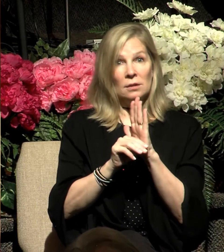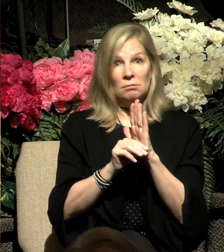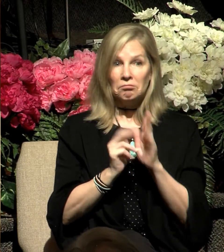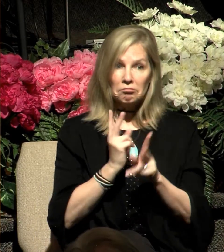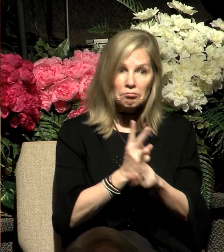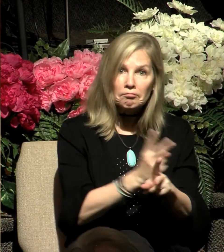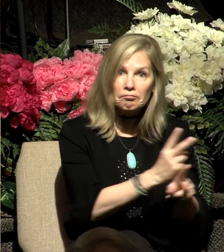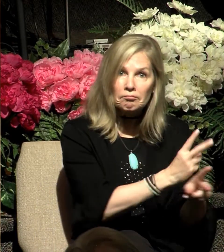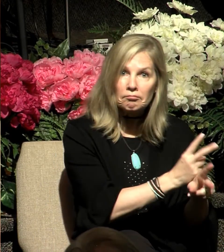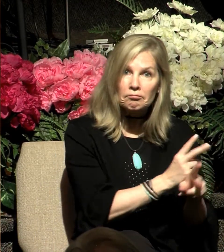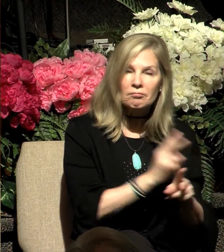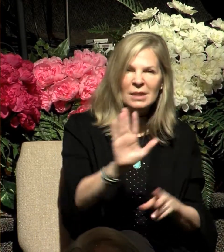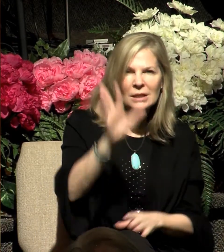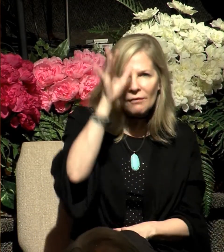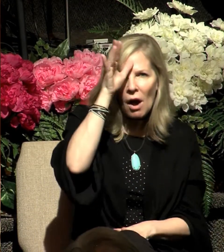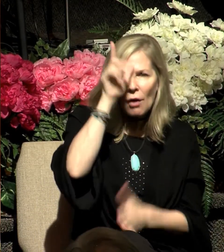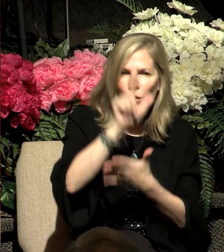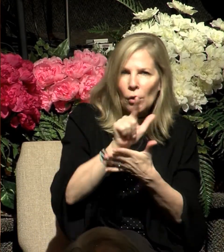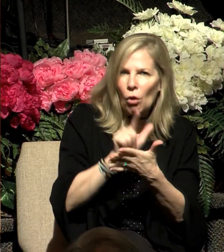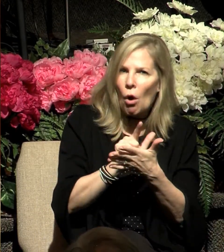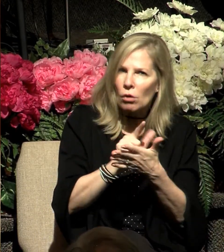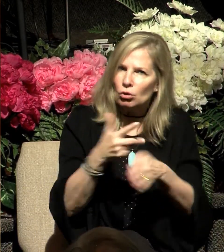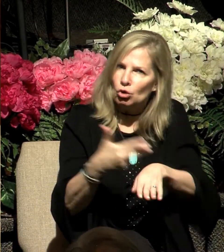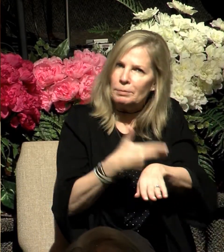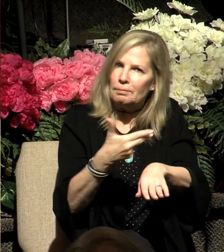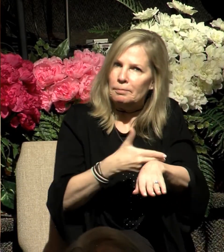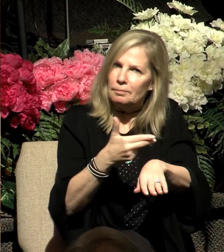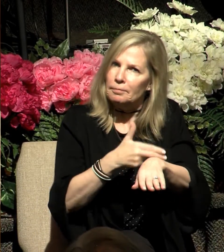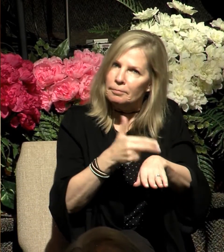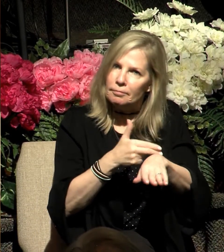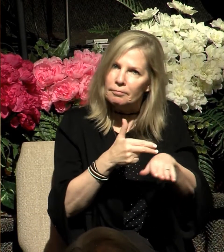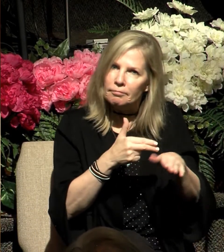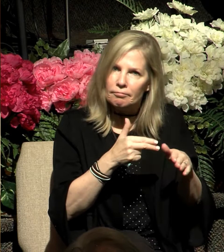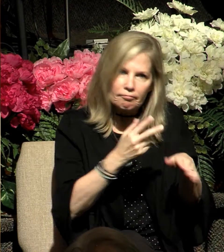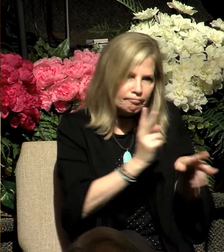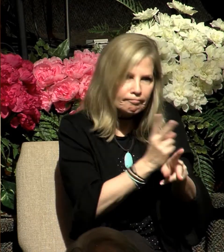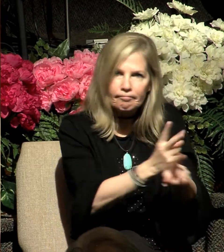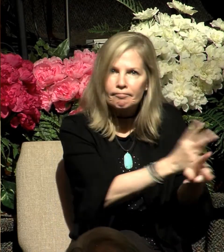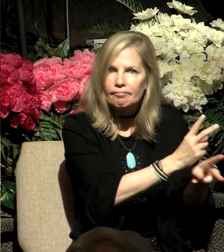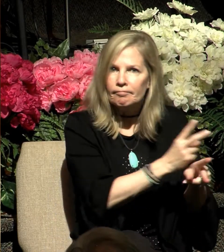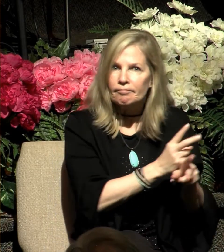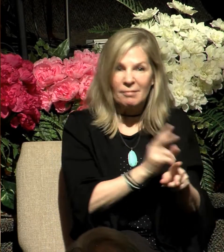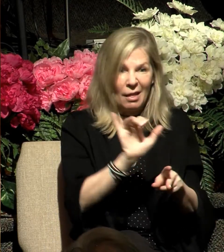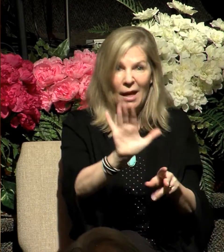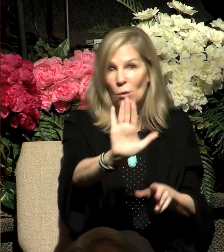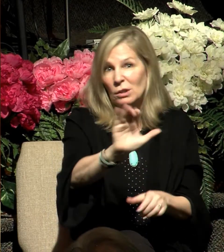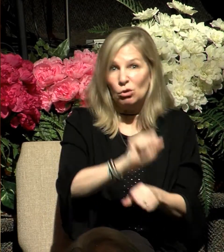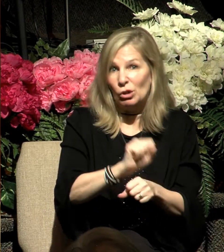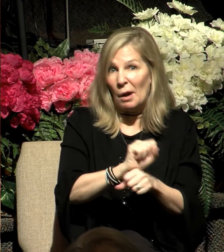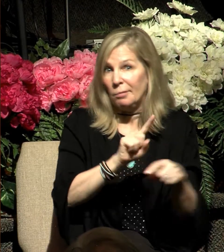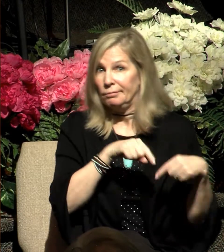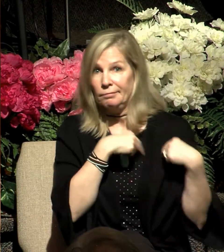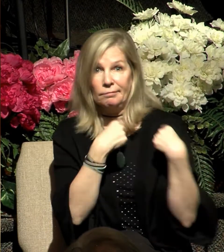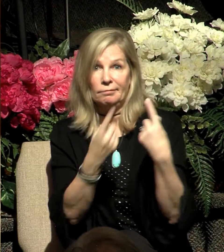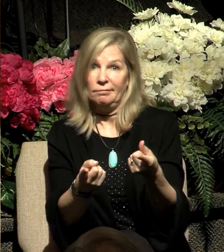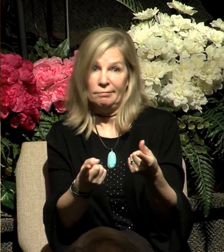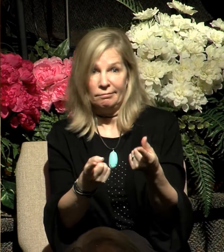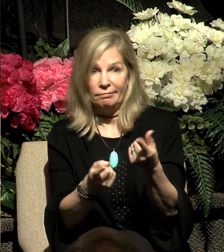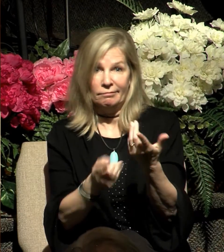of his father-in-law's flock out in the wilderness. And apparently, this had been his occupation for all of these years. He had been